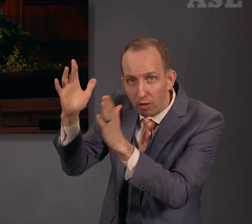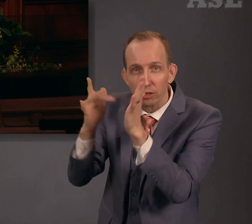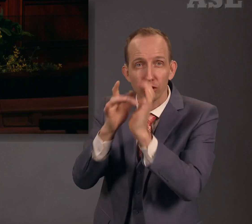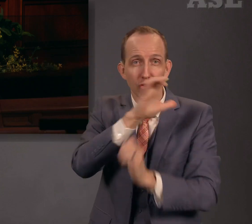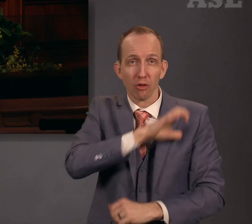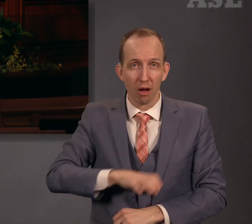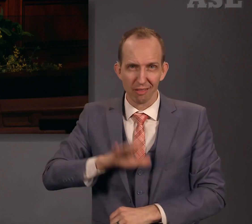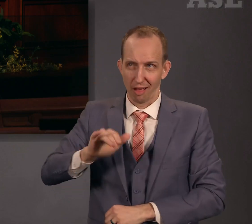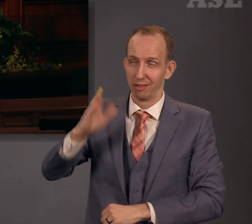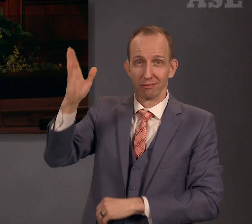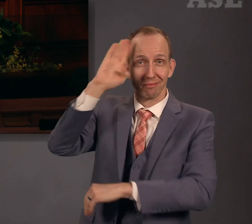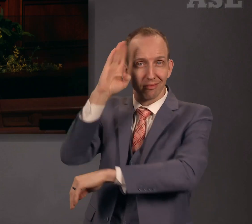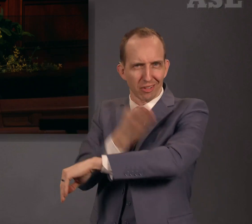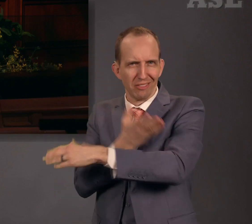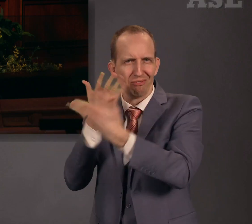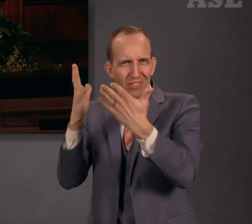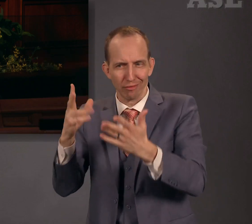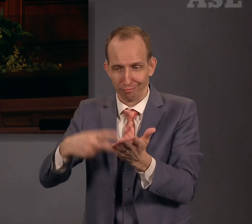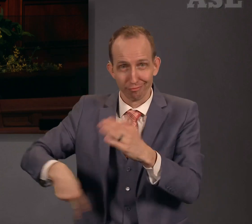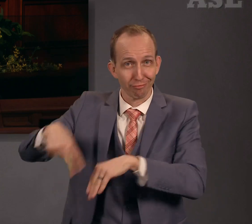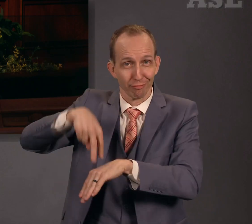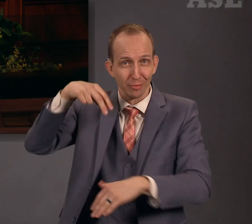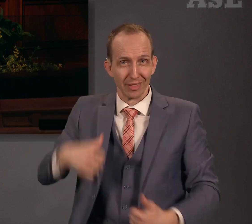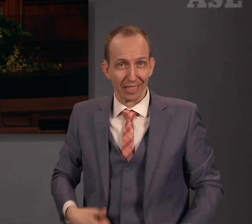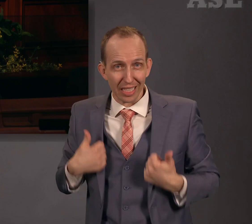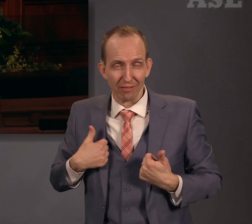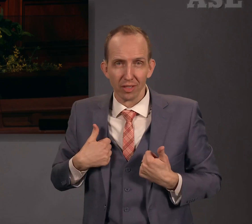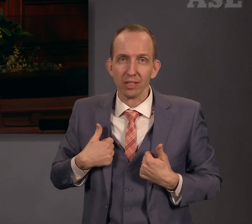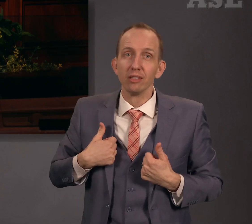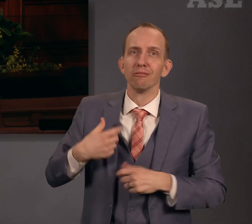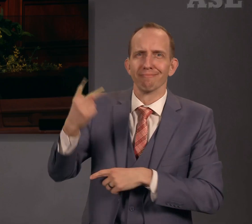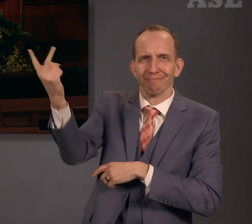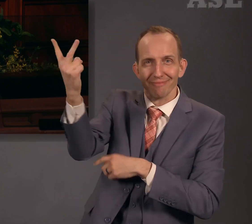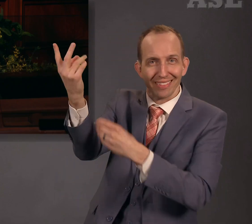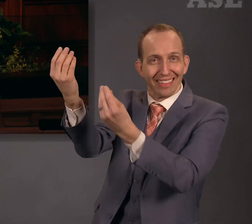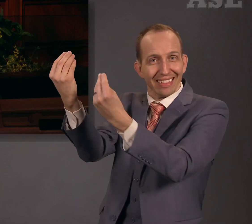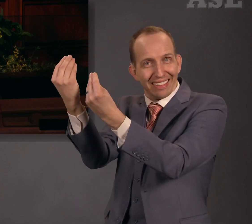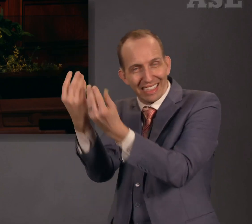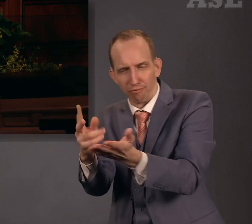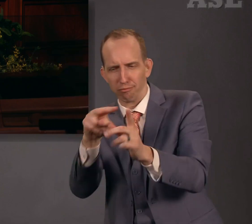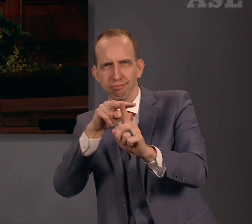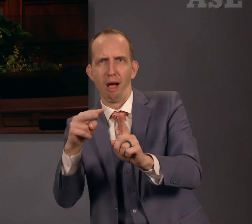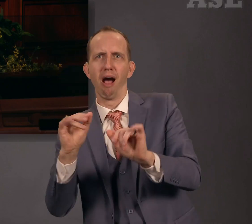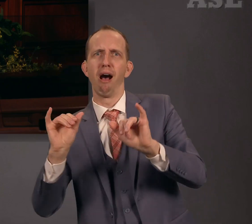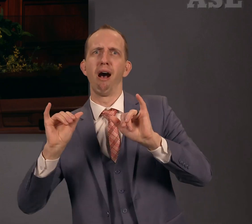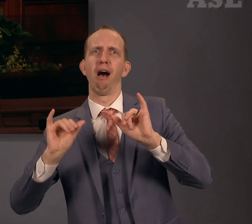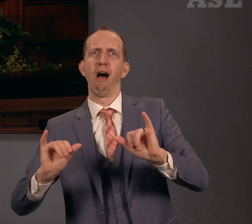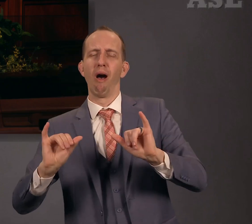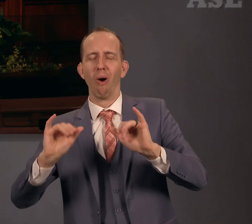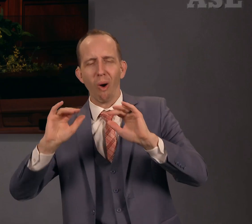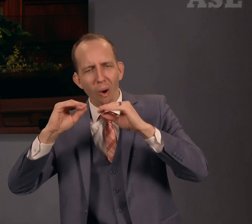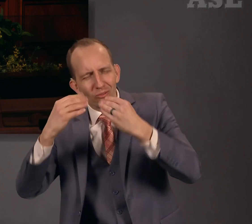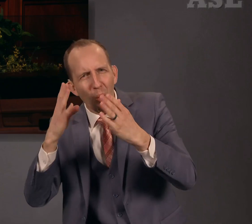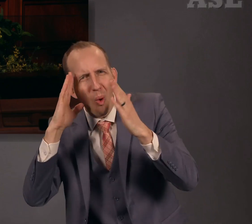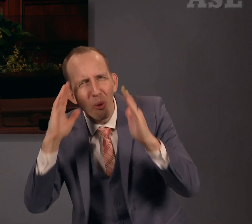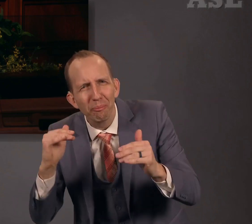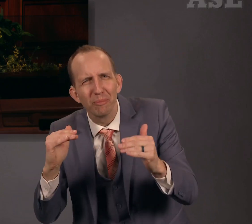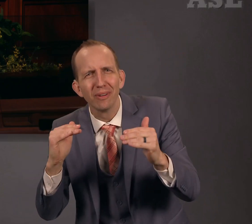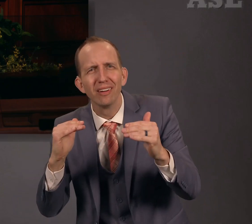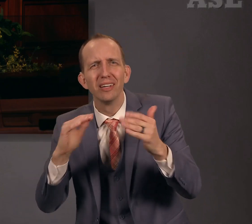supernal source of perspective, hope, power, peace, and enduring joy. It also is